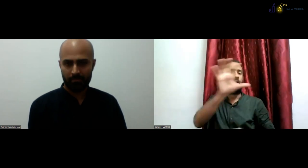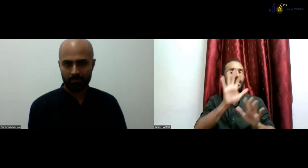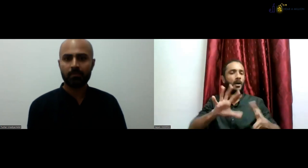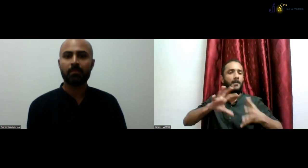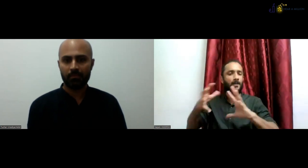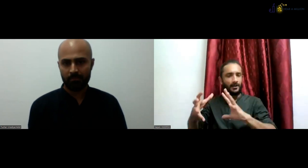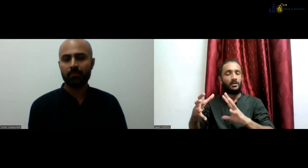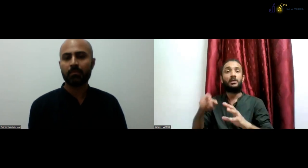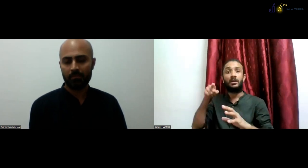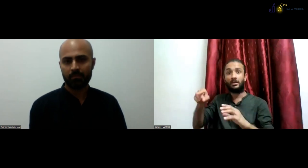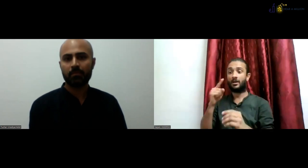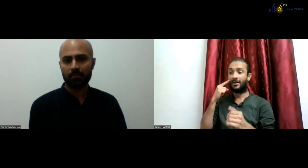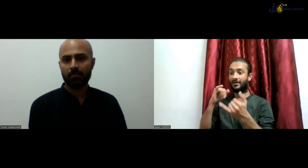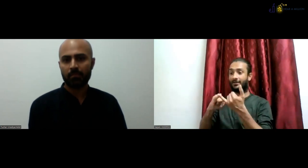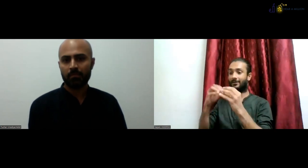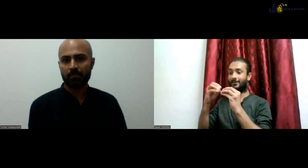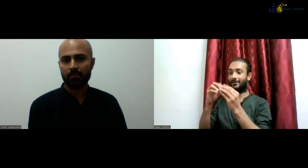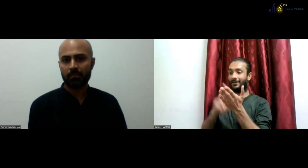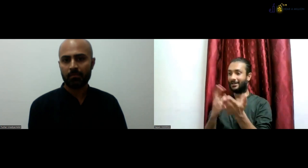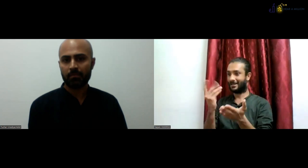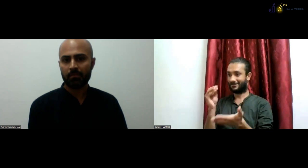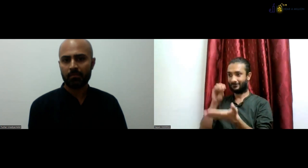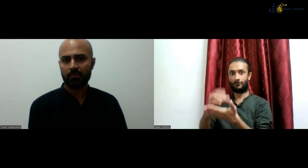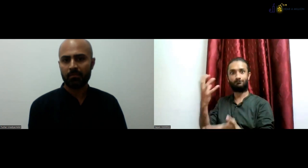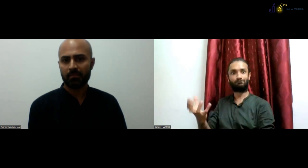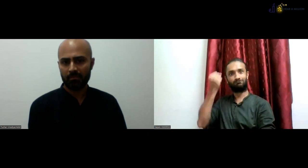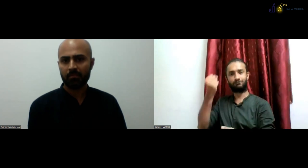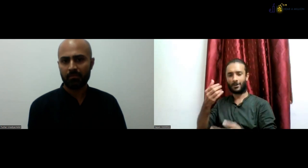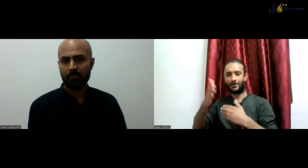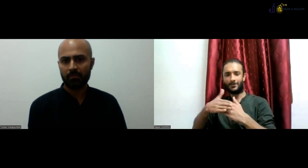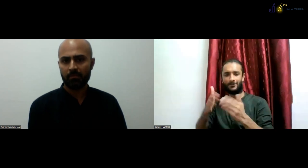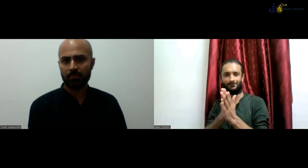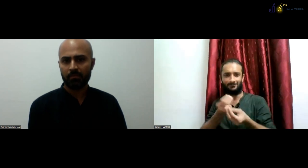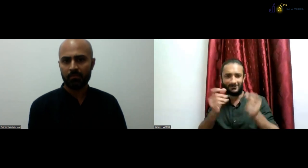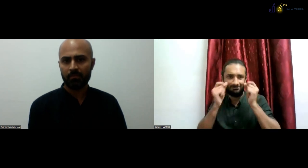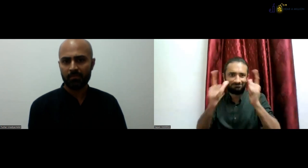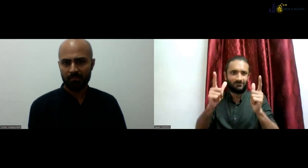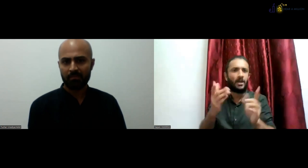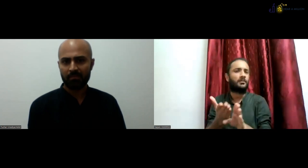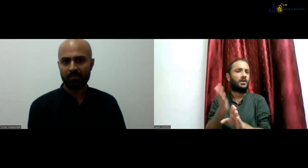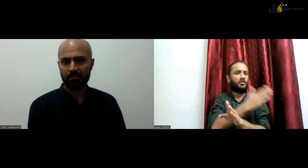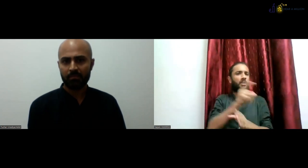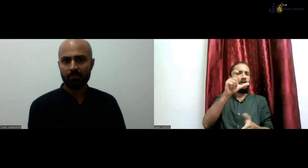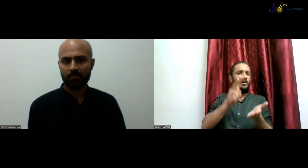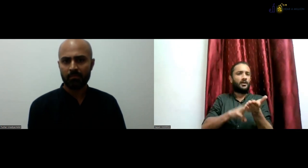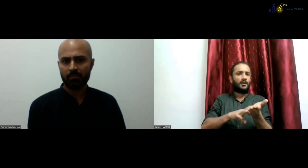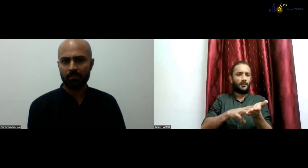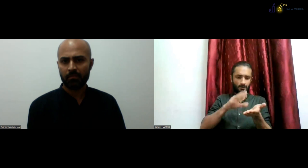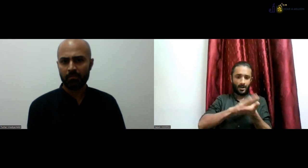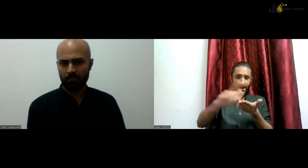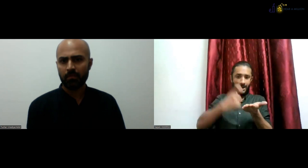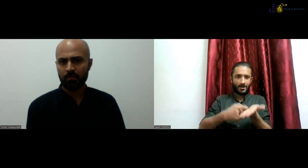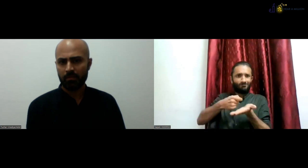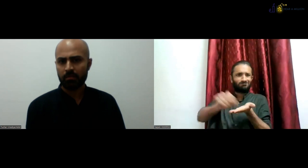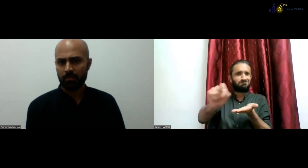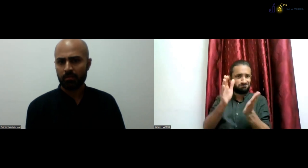centers, which the teachers at all eight centers are using. And the deaf teachers at our institute have made it. Very soon, we'll get the ISBN number and we'll be